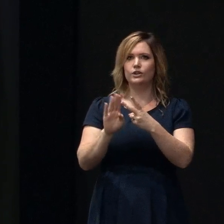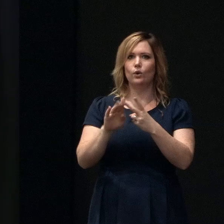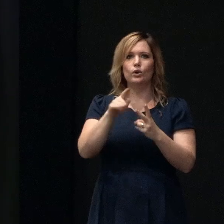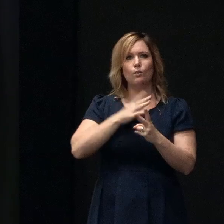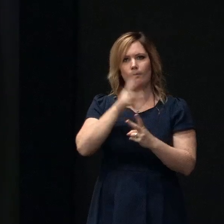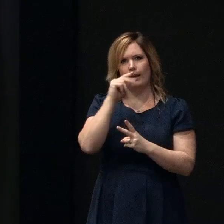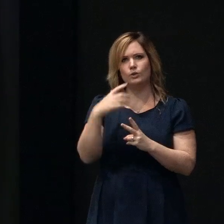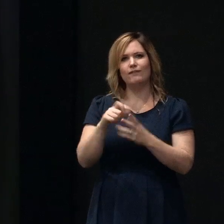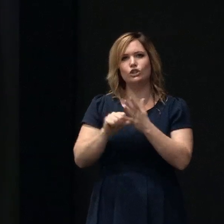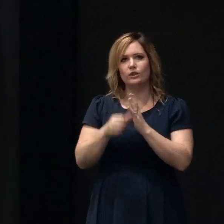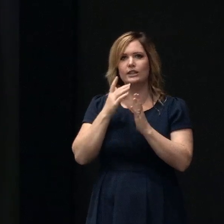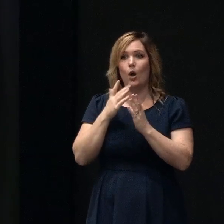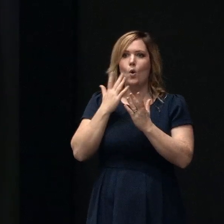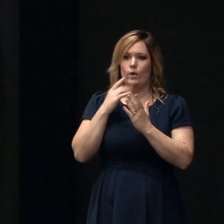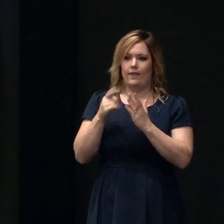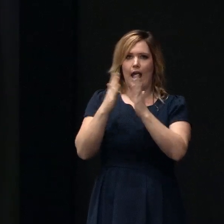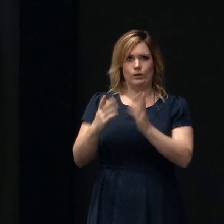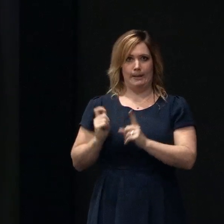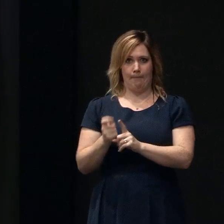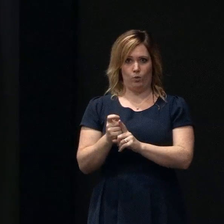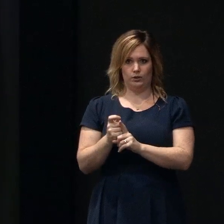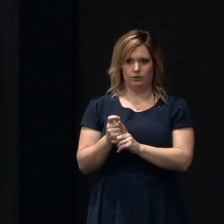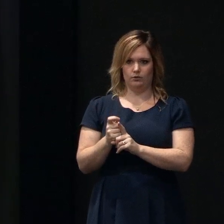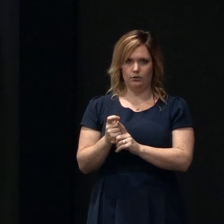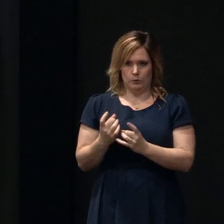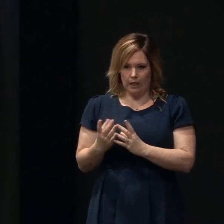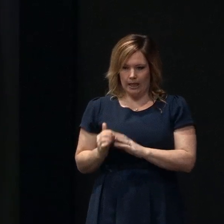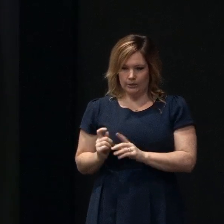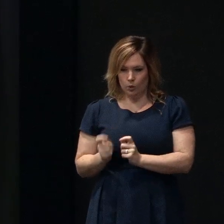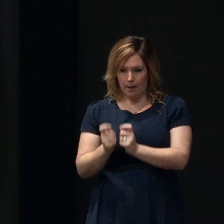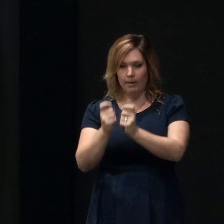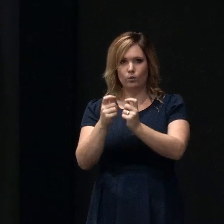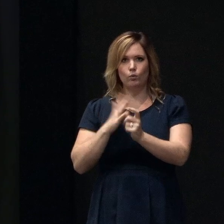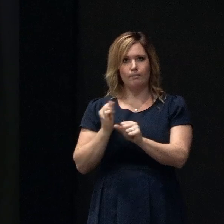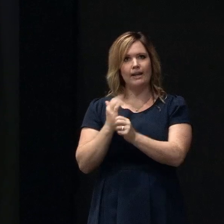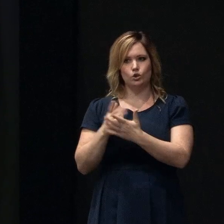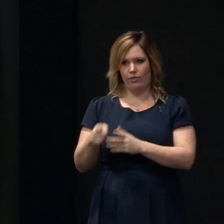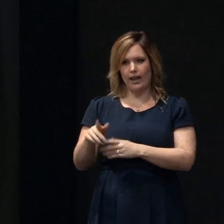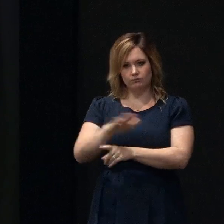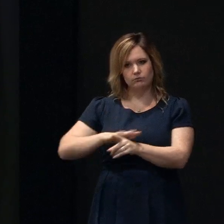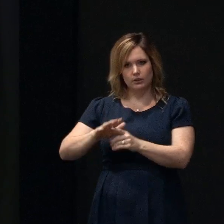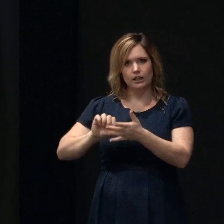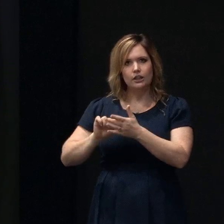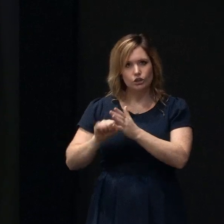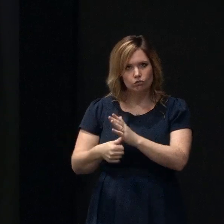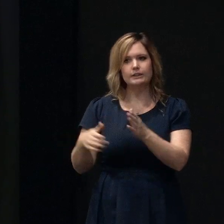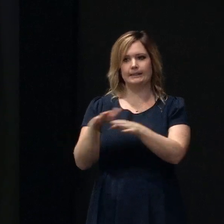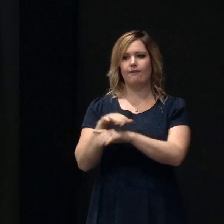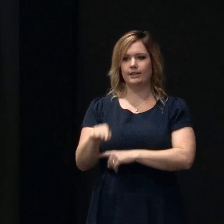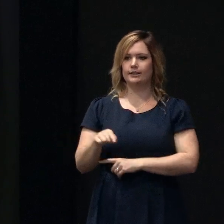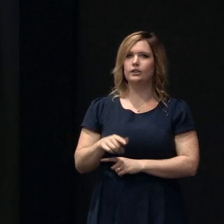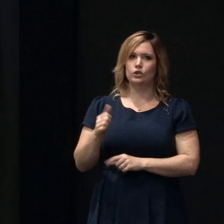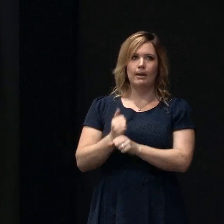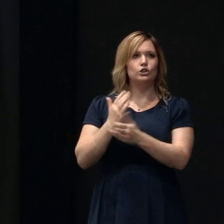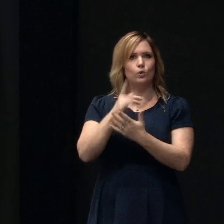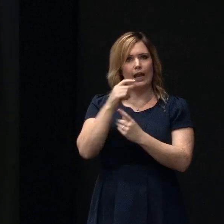get insurance when it's being built which is a different type of insurance which is contract works insurance so you want to make sure that you've got access to both of those contract